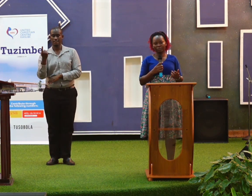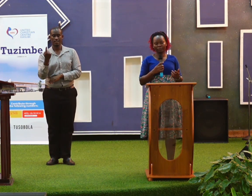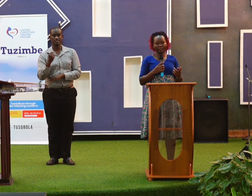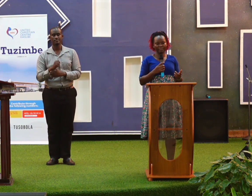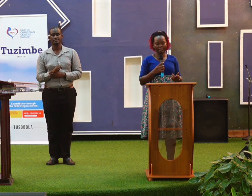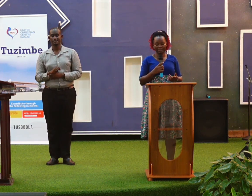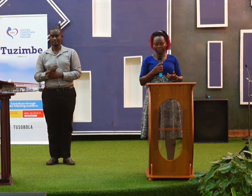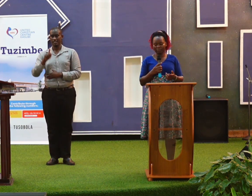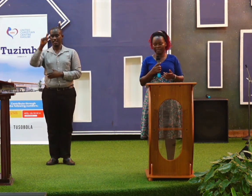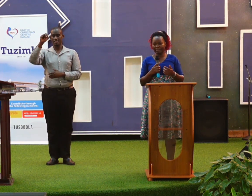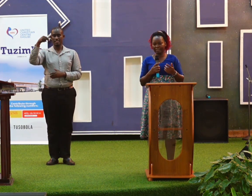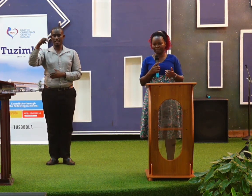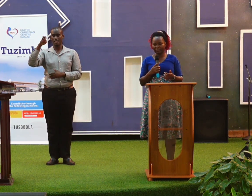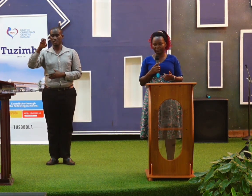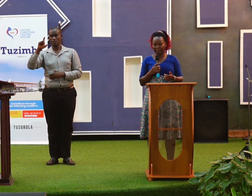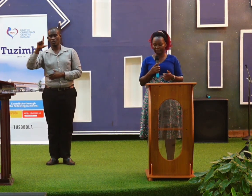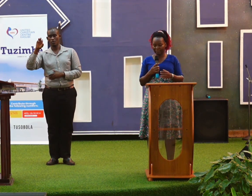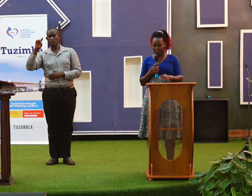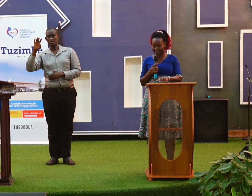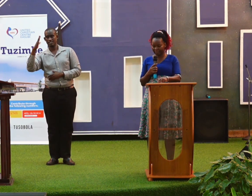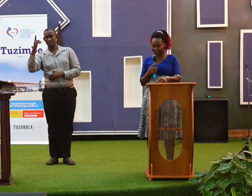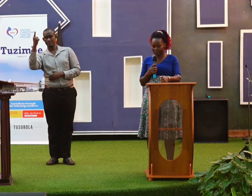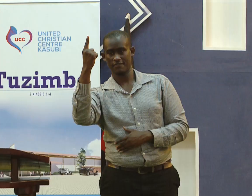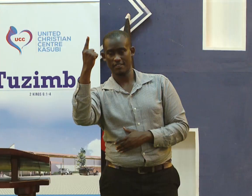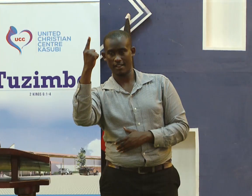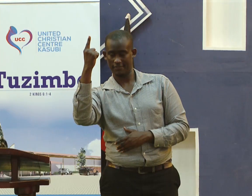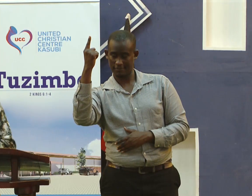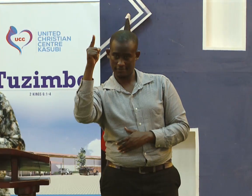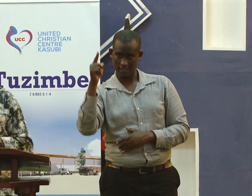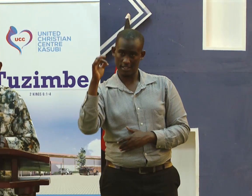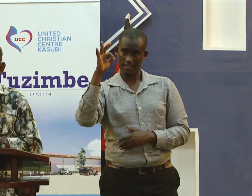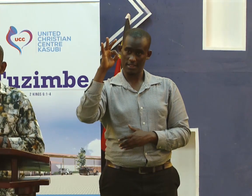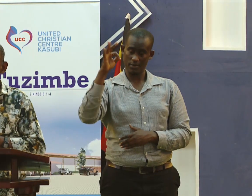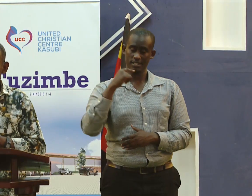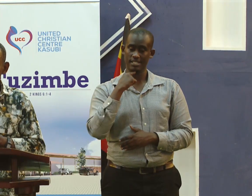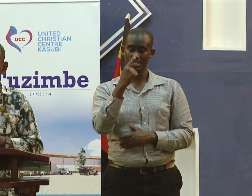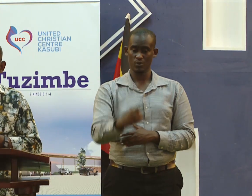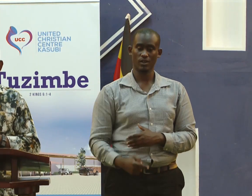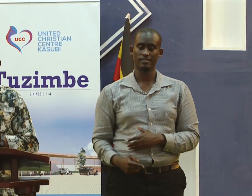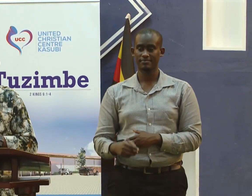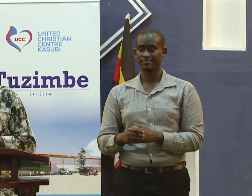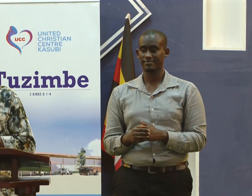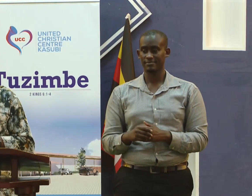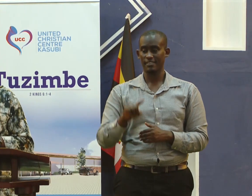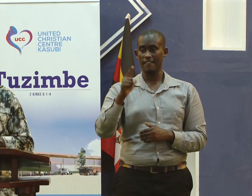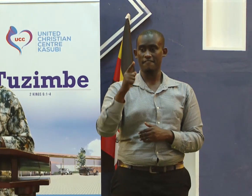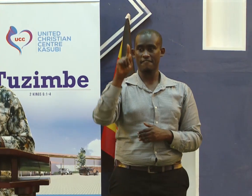According to 1 Thessalonians chapter 5 verse 23. This is what he says.